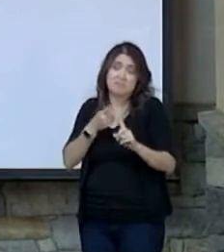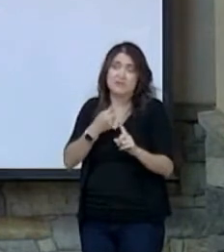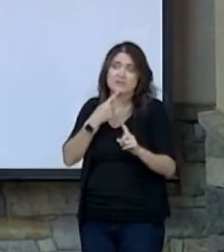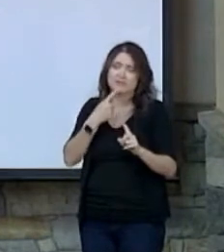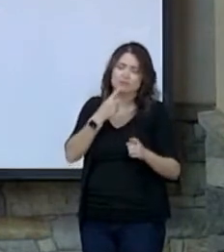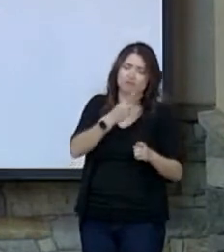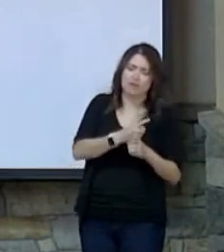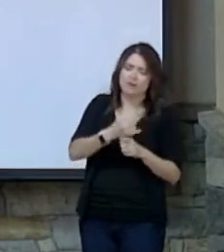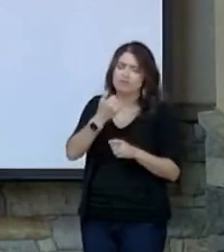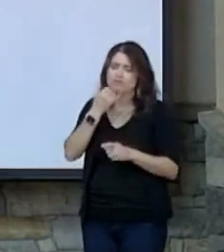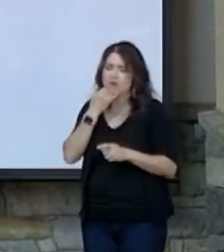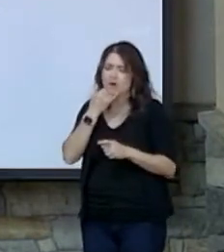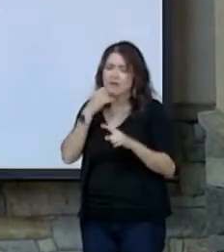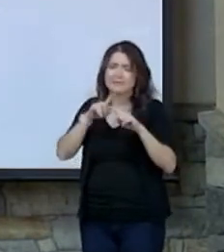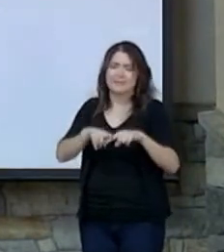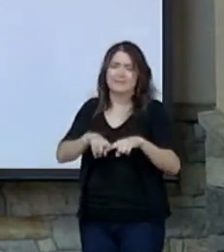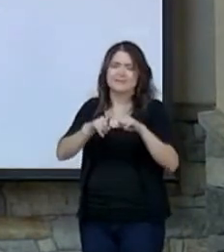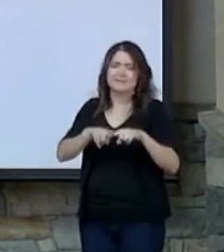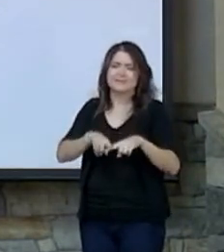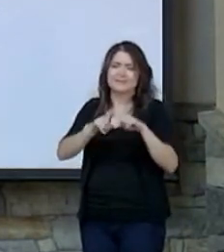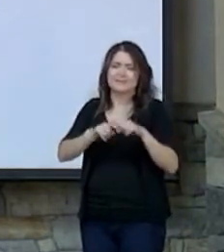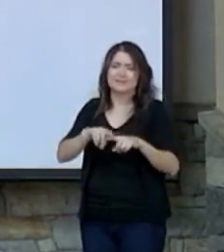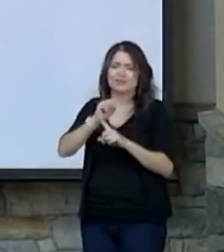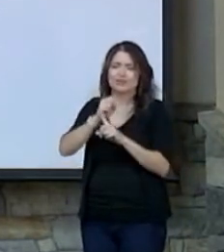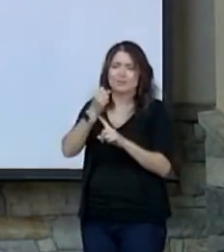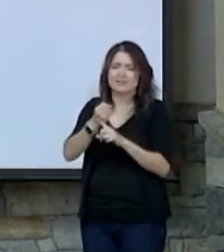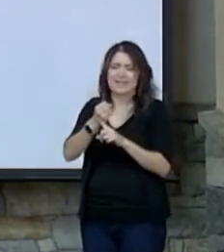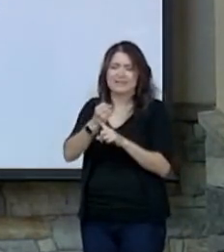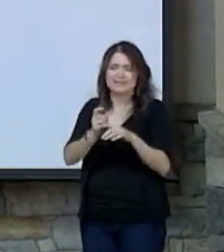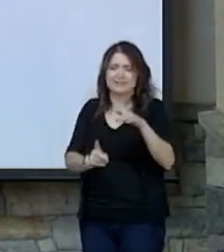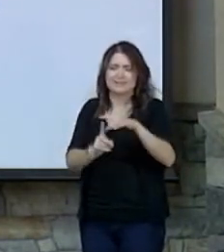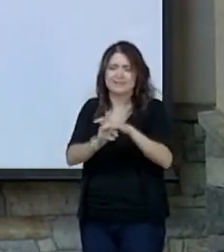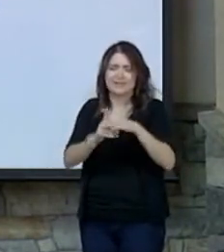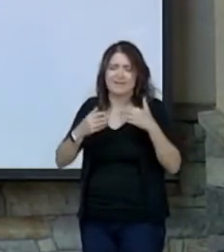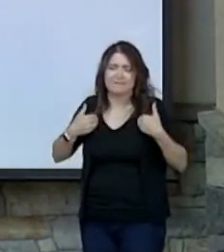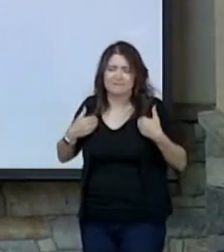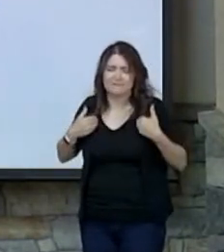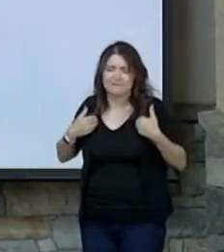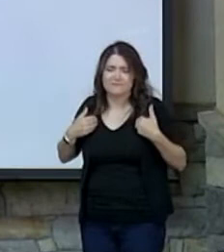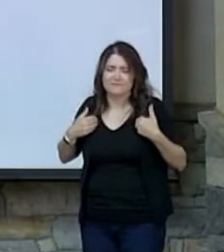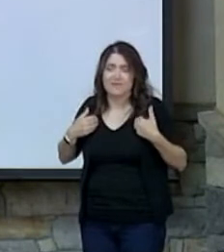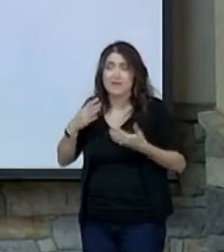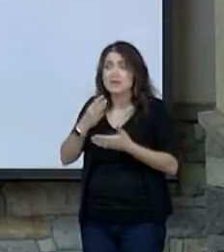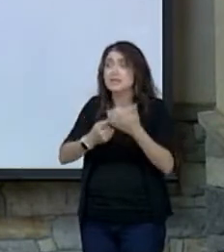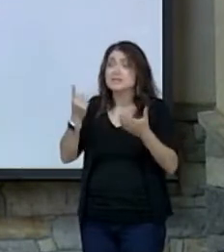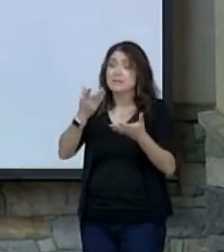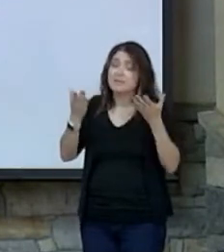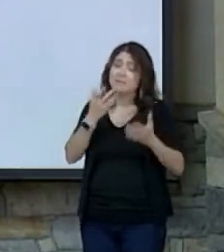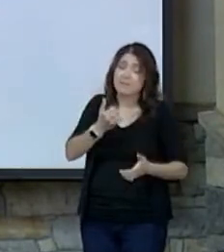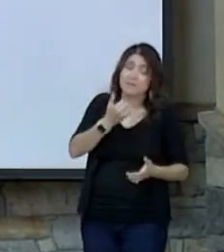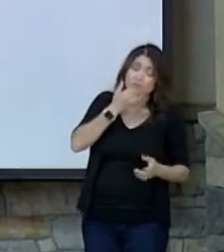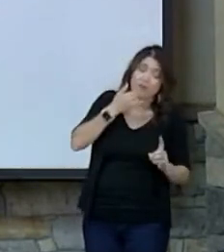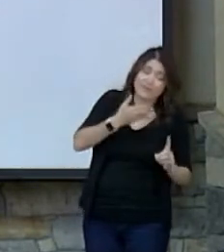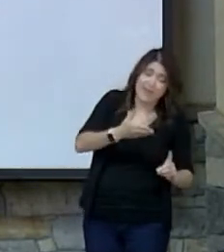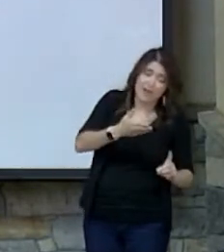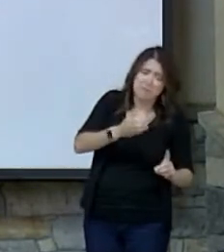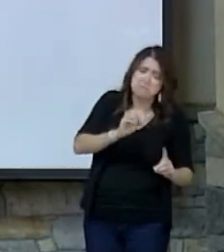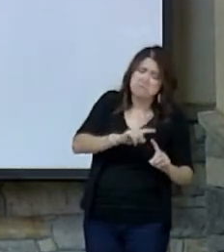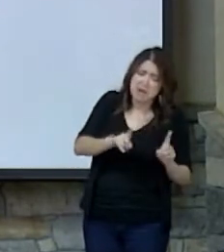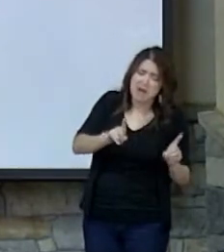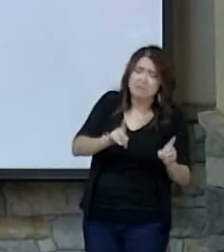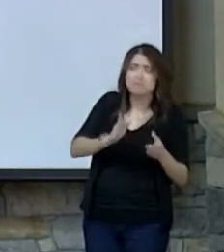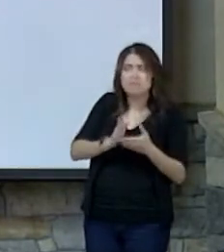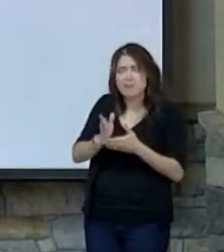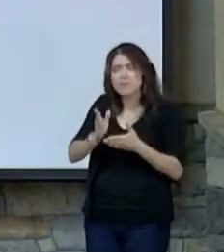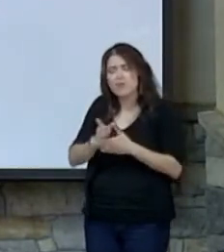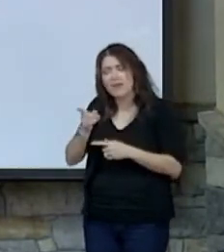right or wrong is determined by the circumstances that you find yourself in. Something might be wrong here, but it might be okay in a different